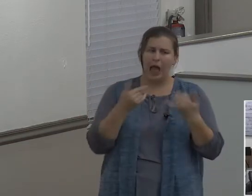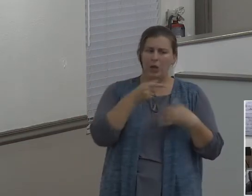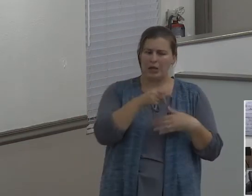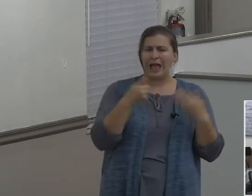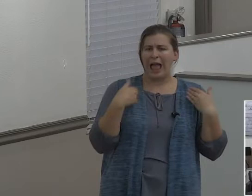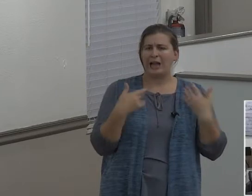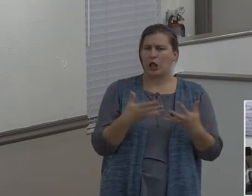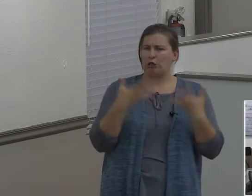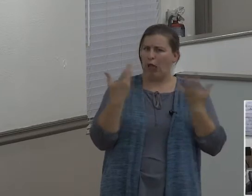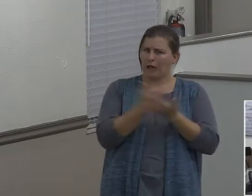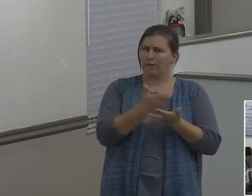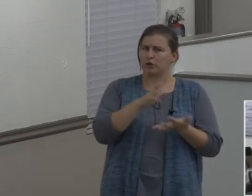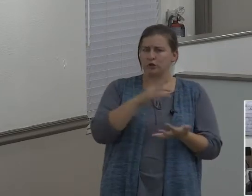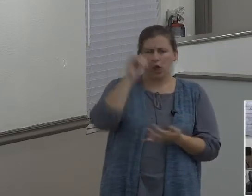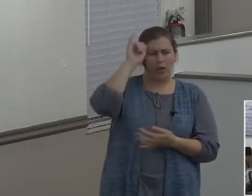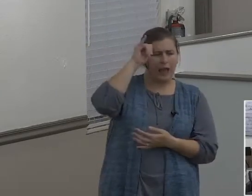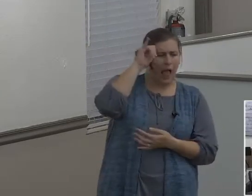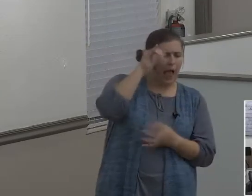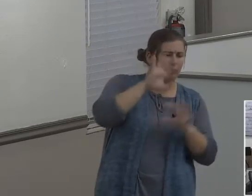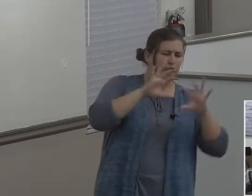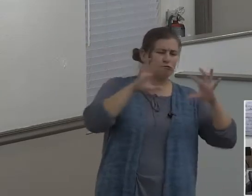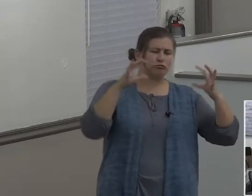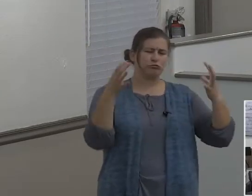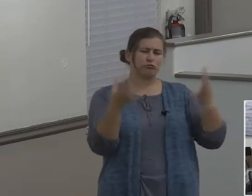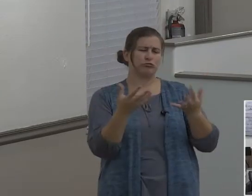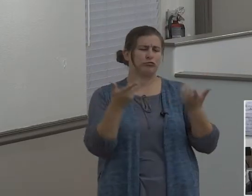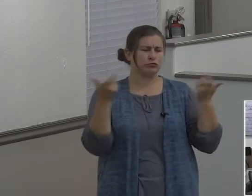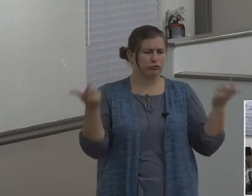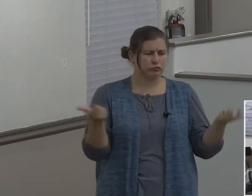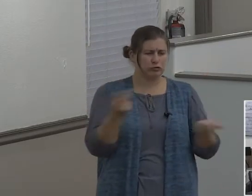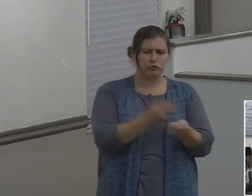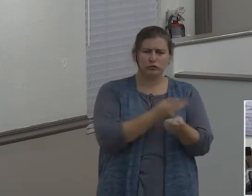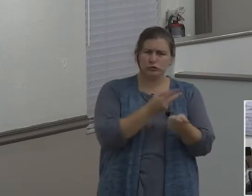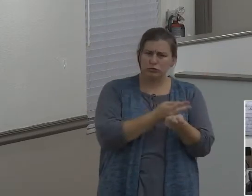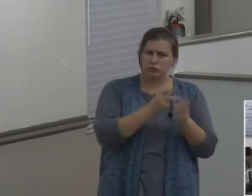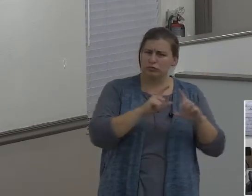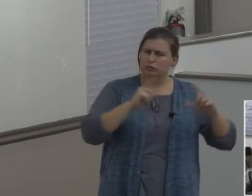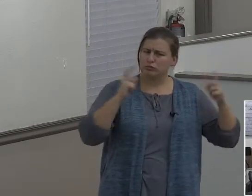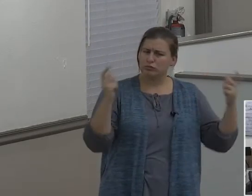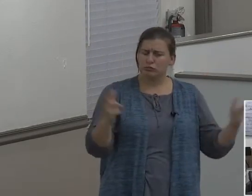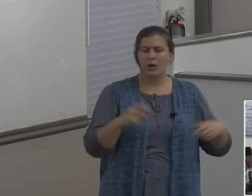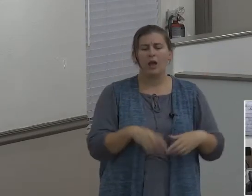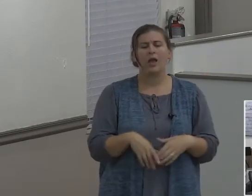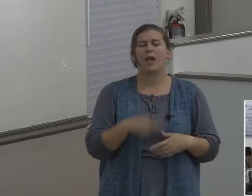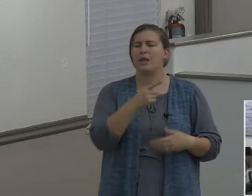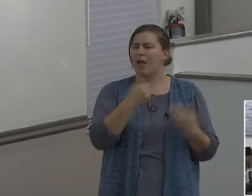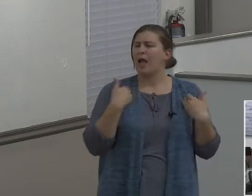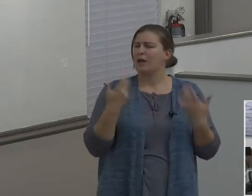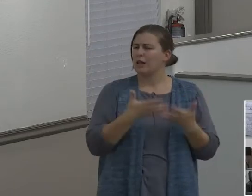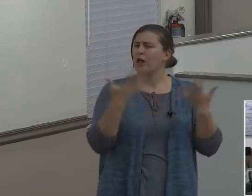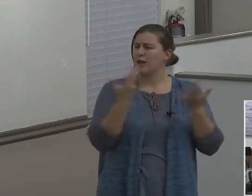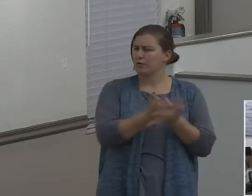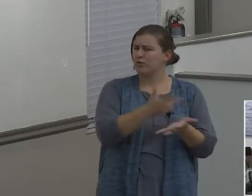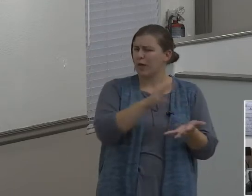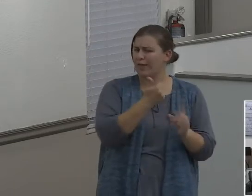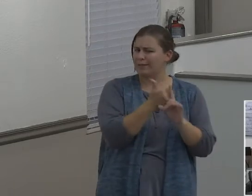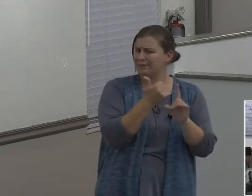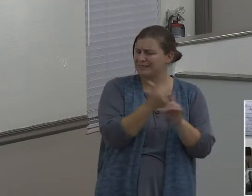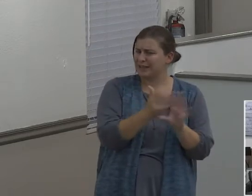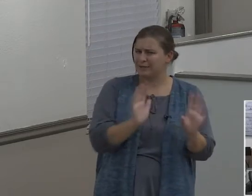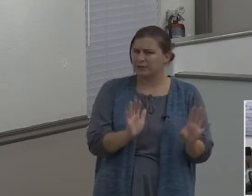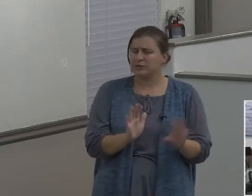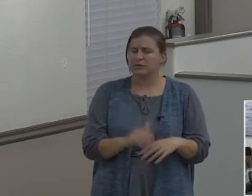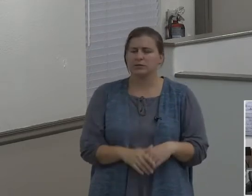heard, you know, a lot of, he had considerable wealth himself by this time.